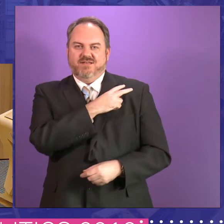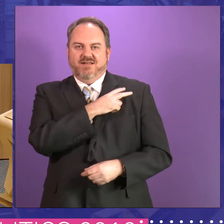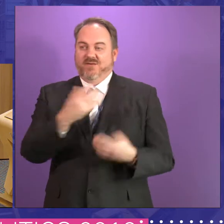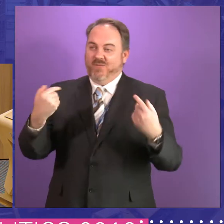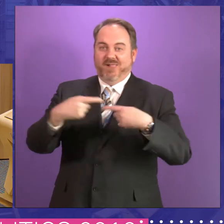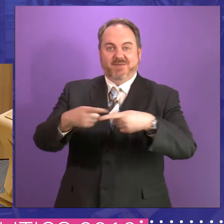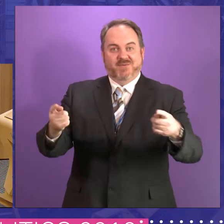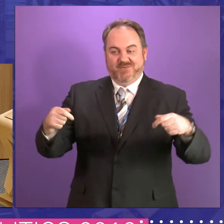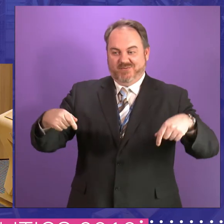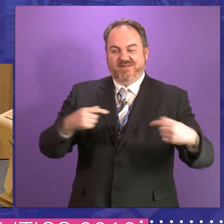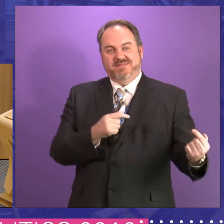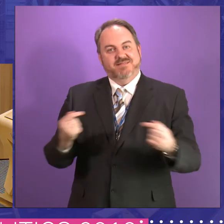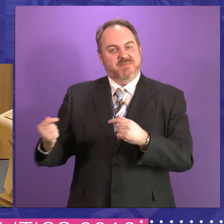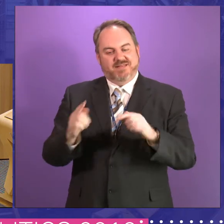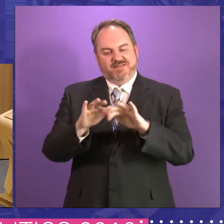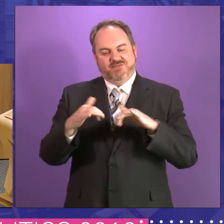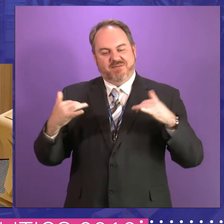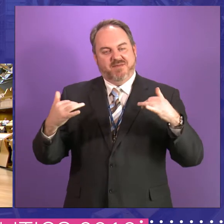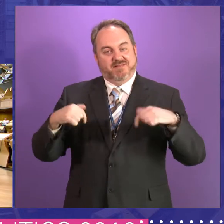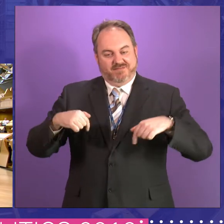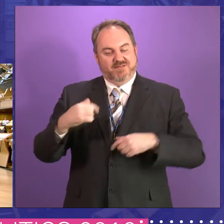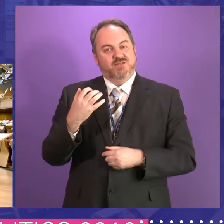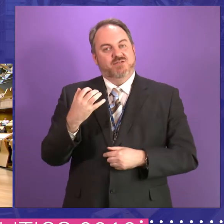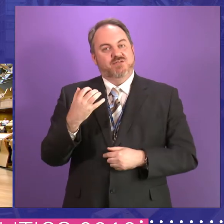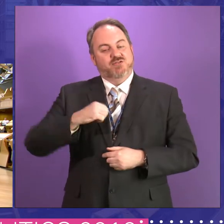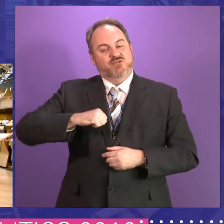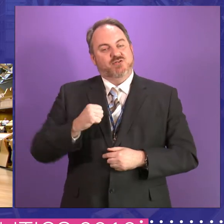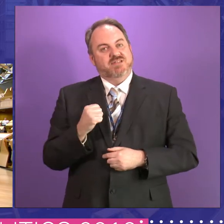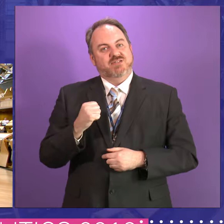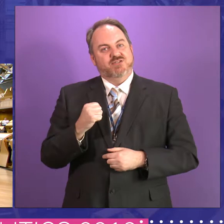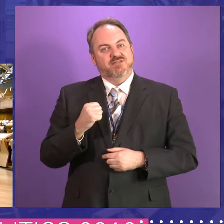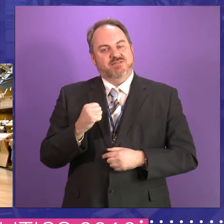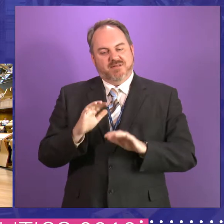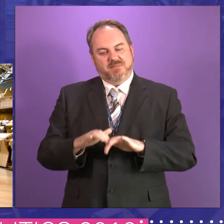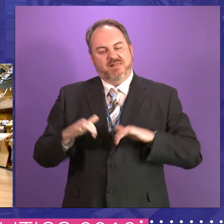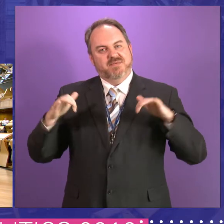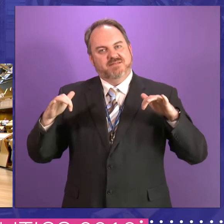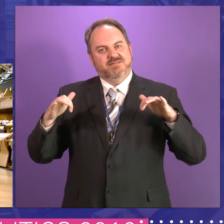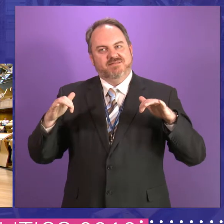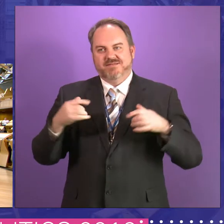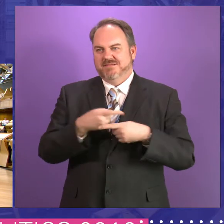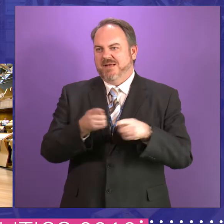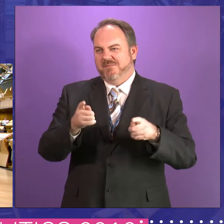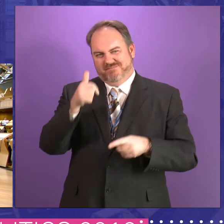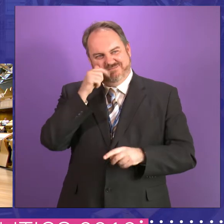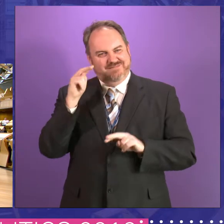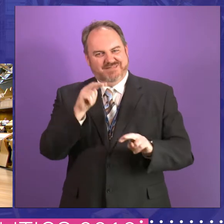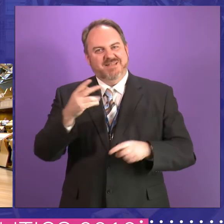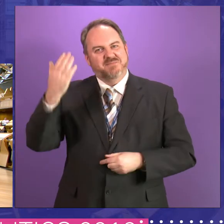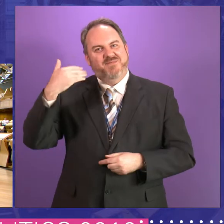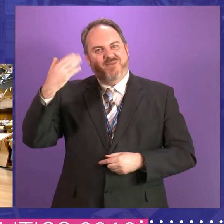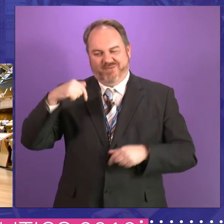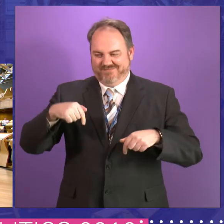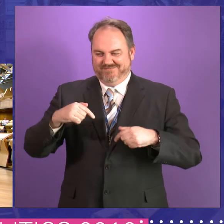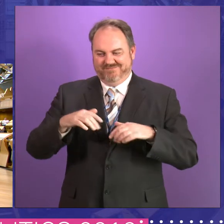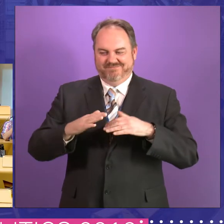debating chamber at this our Scottish Parliament. I hope it's familiar to you. I'm sure that many of you will have been here before. I think